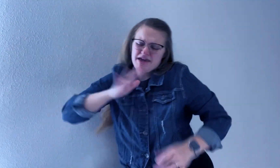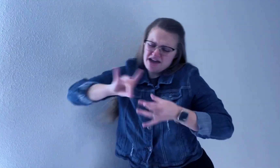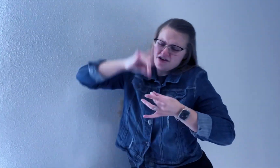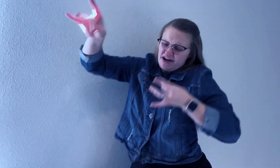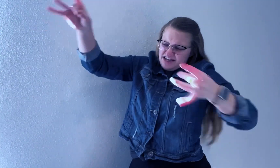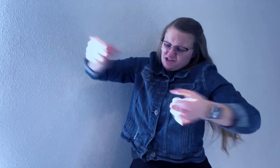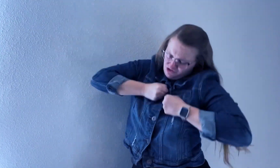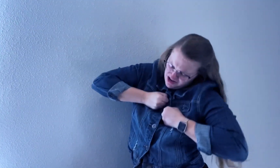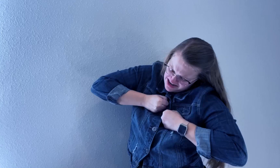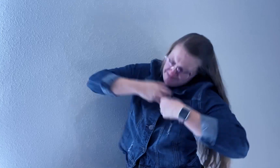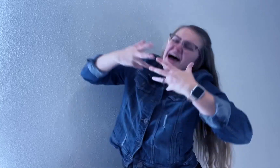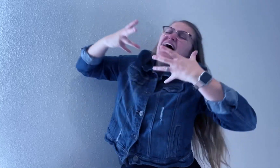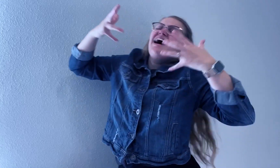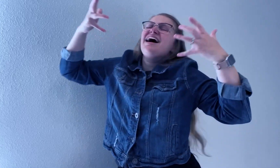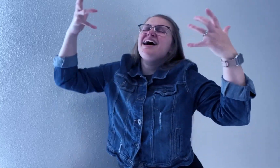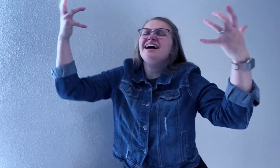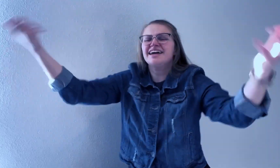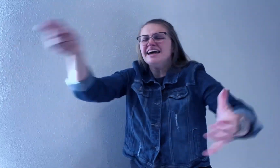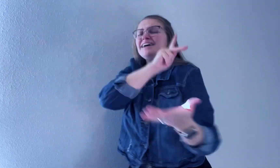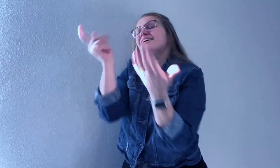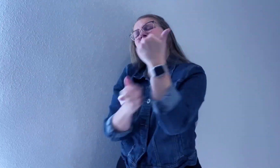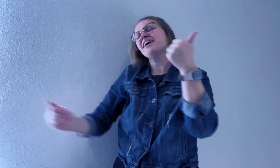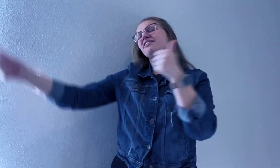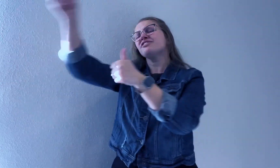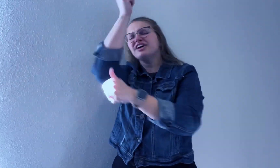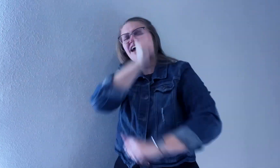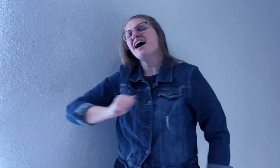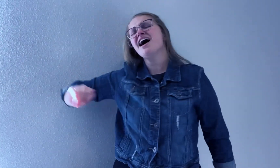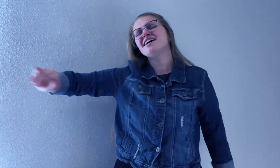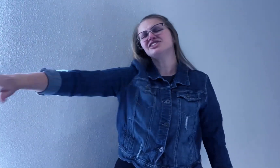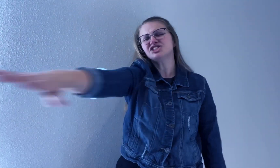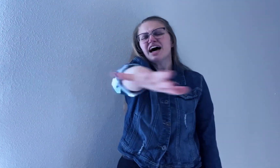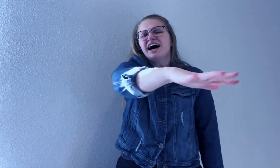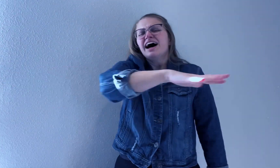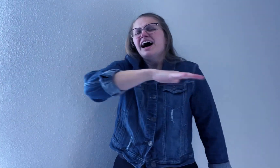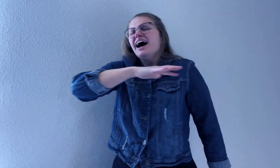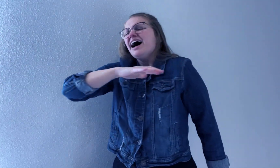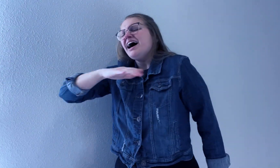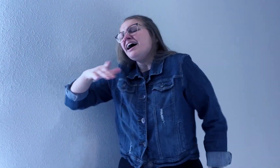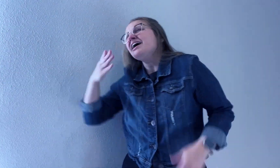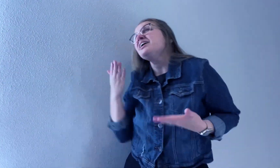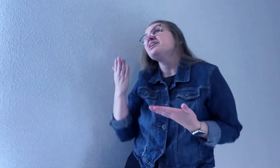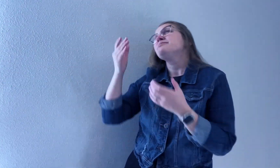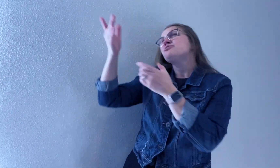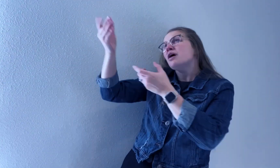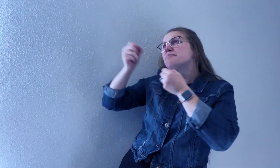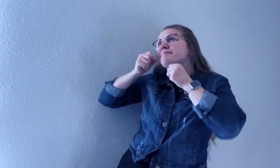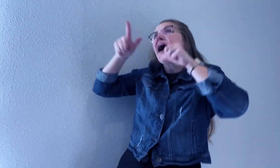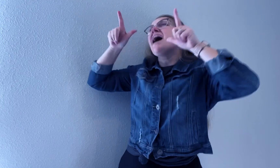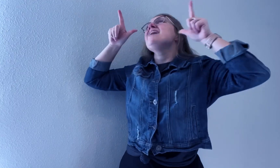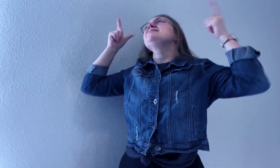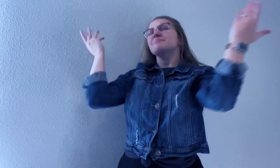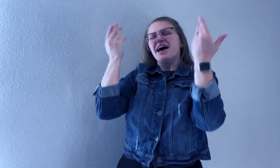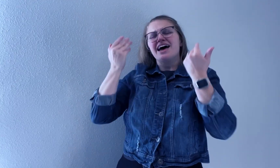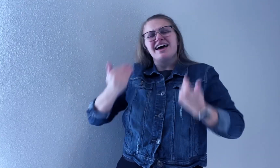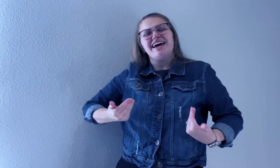heartbeat spirit screaming King of creation, you amaze me